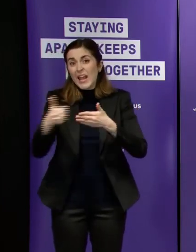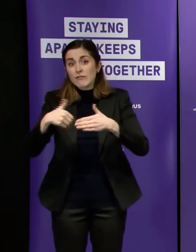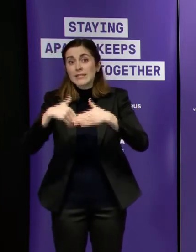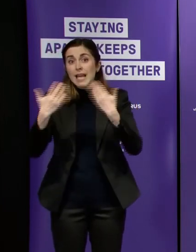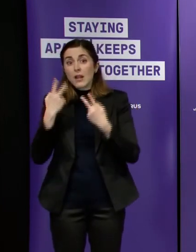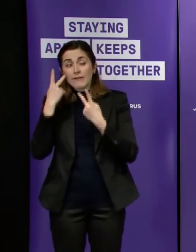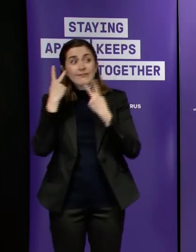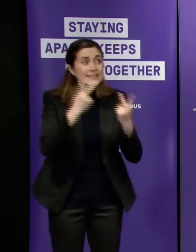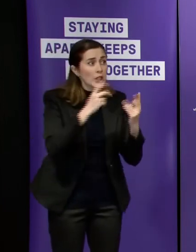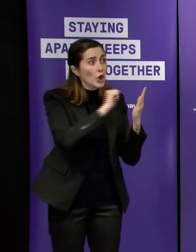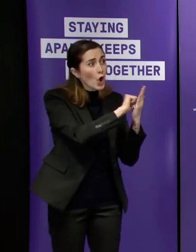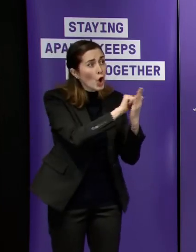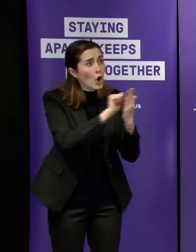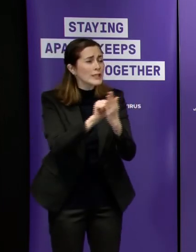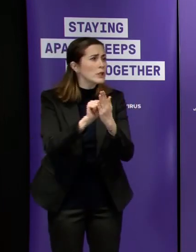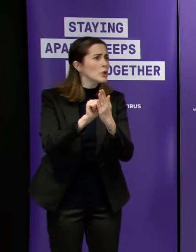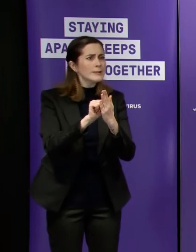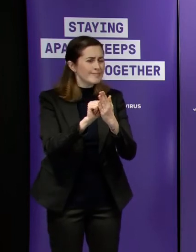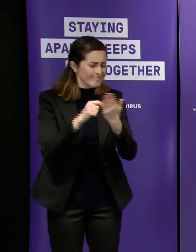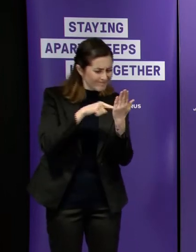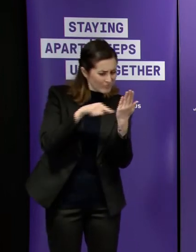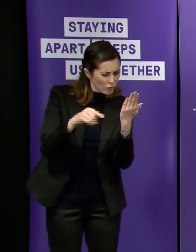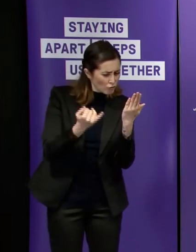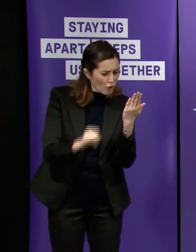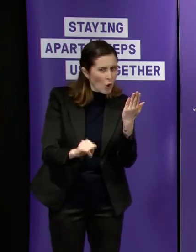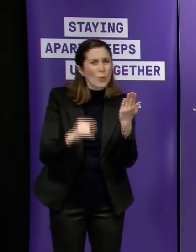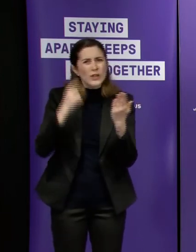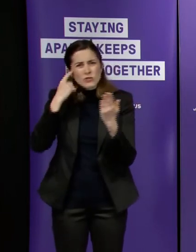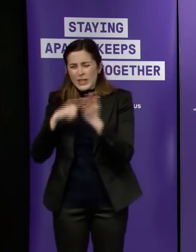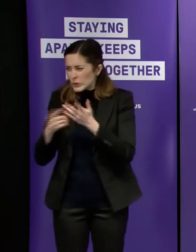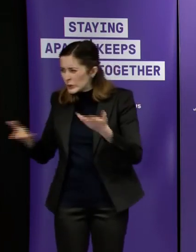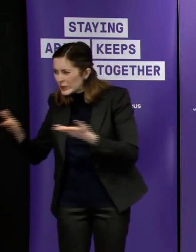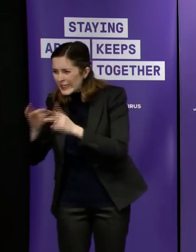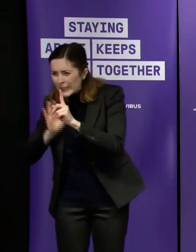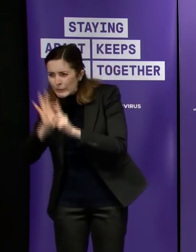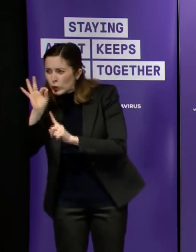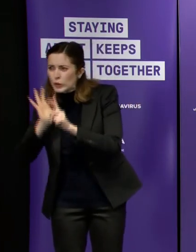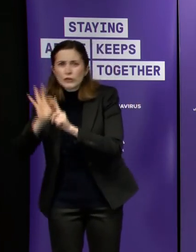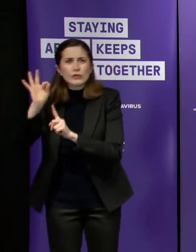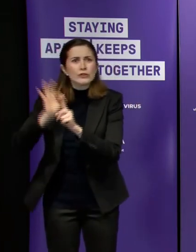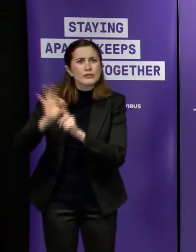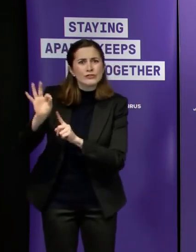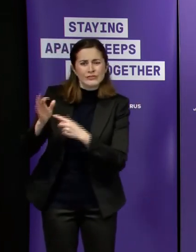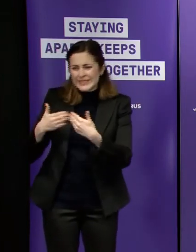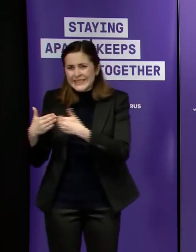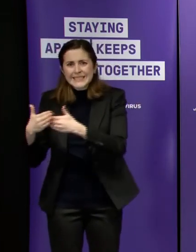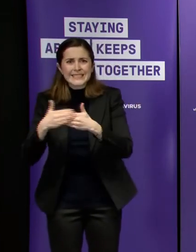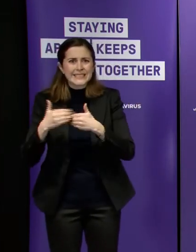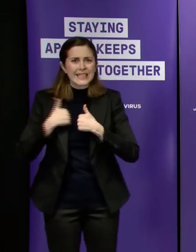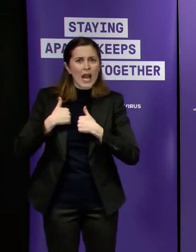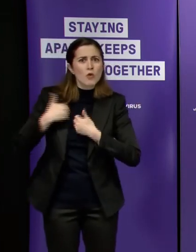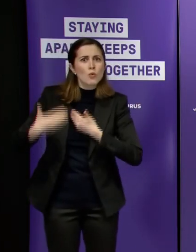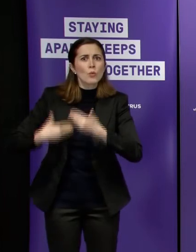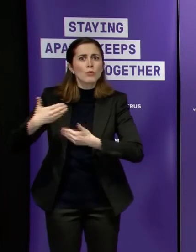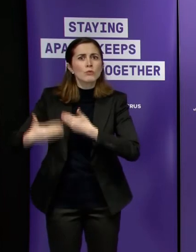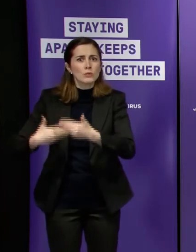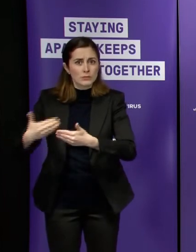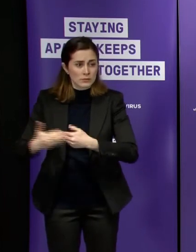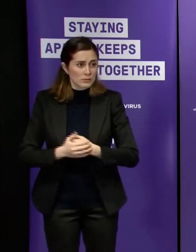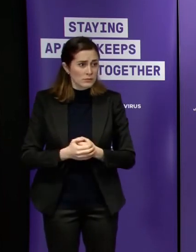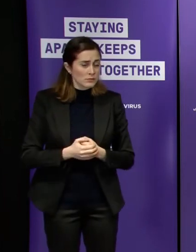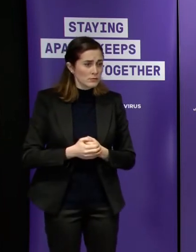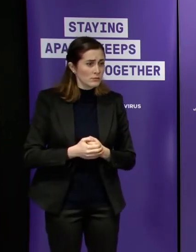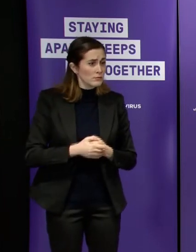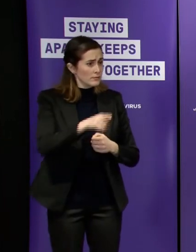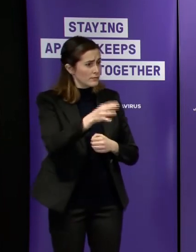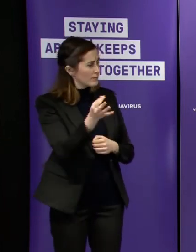you things you try and refine those processes and systems as much as you possibly possibly can and the other another key reason was the exercise loophole